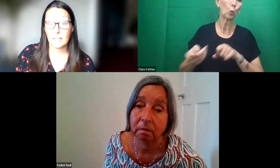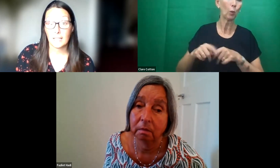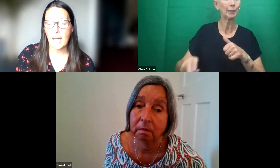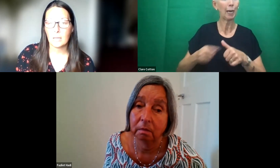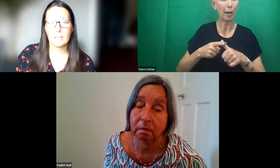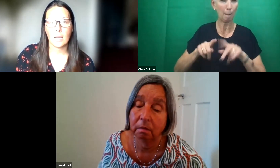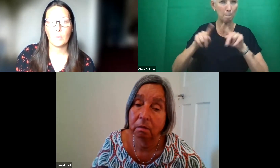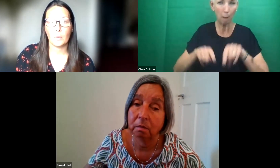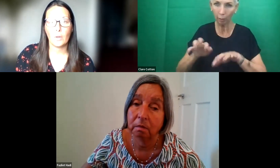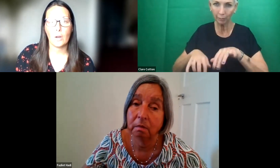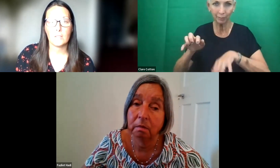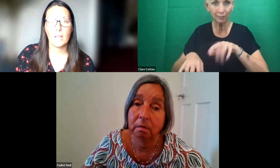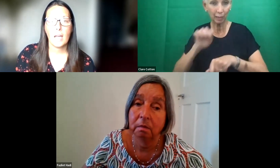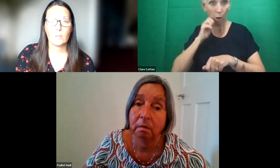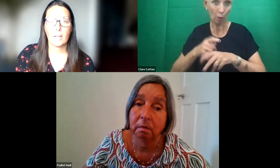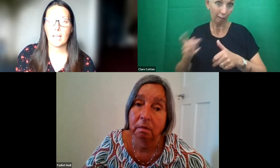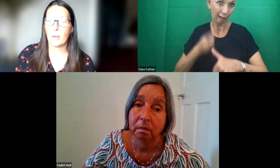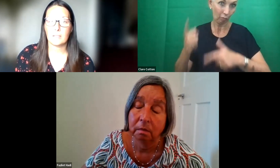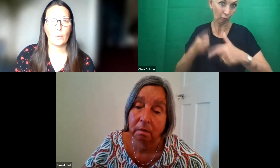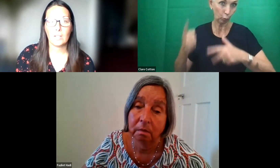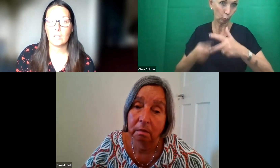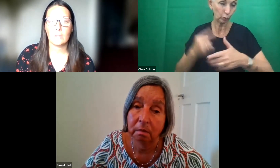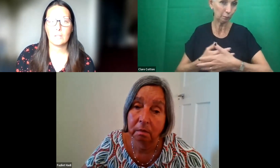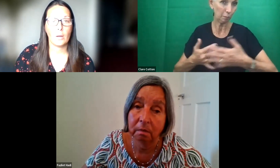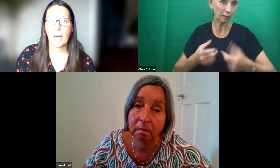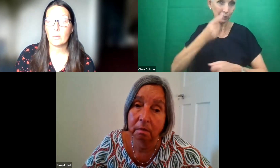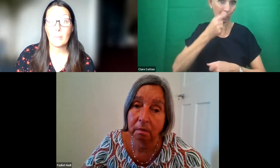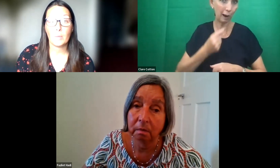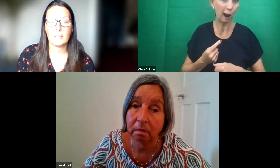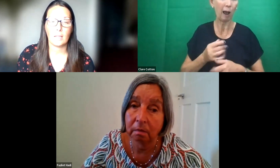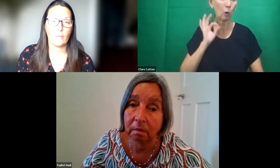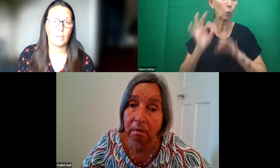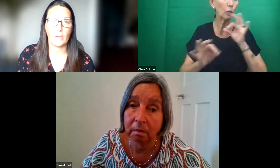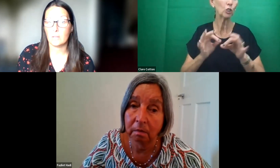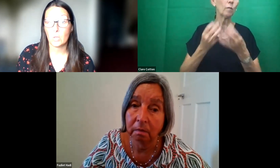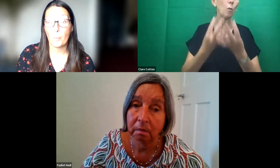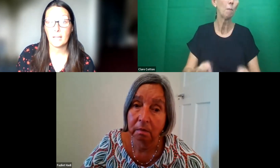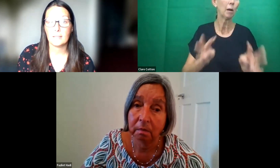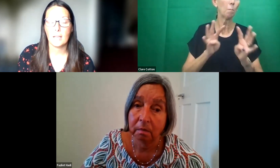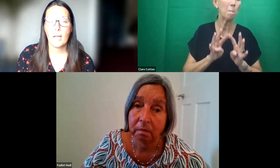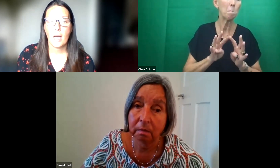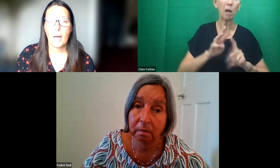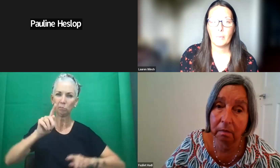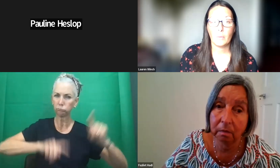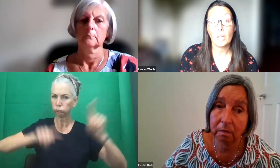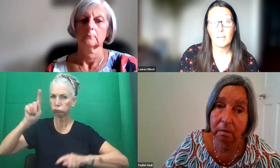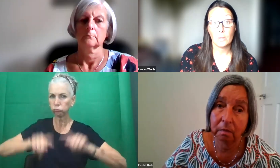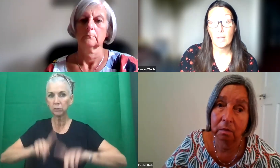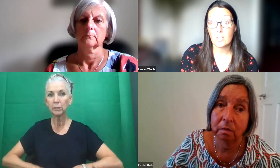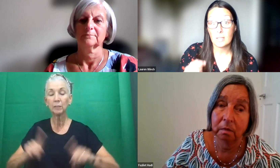as I can in the time that we've got and try and get a balance of questions for our panel members and covering a range of topics. If we don't get to your question,